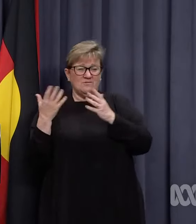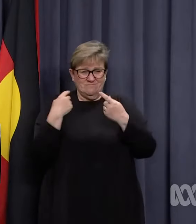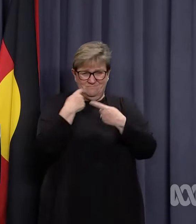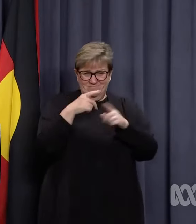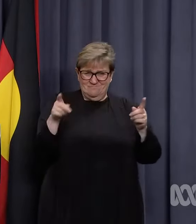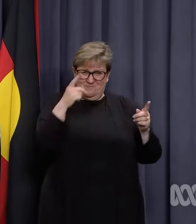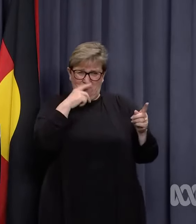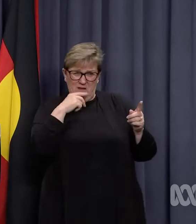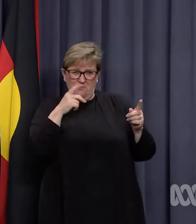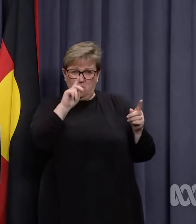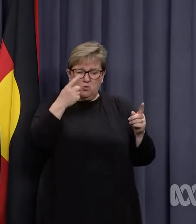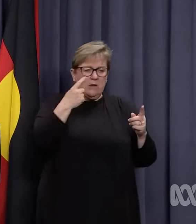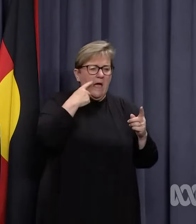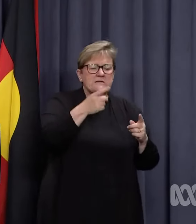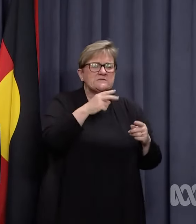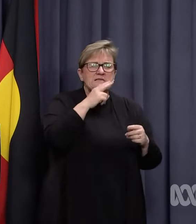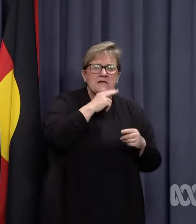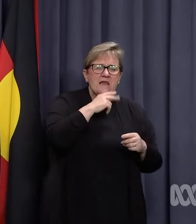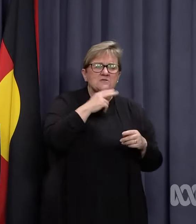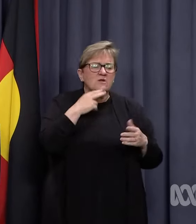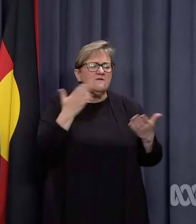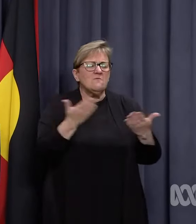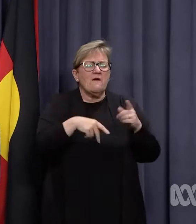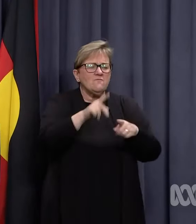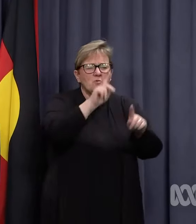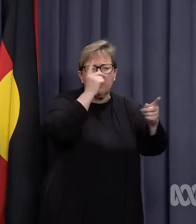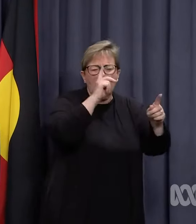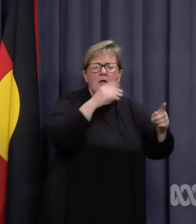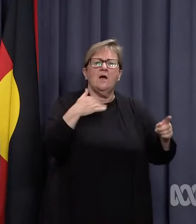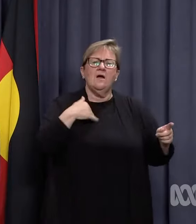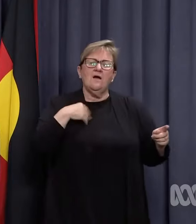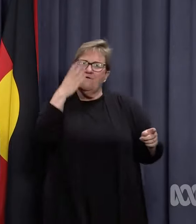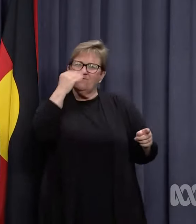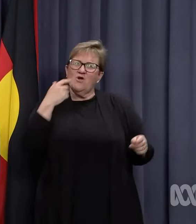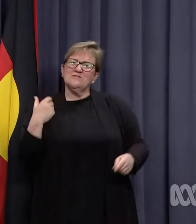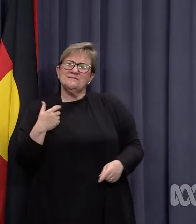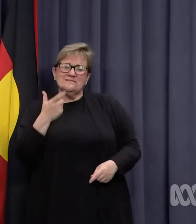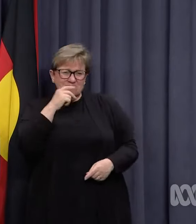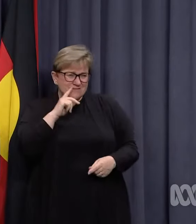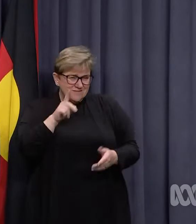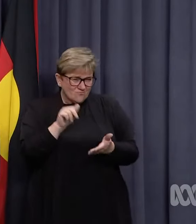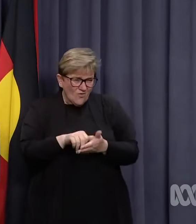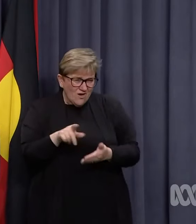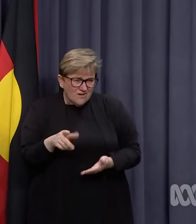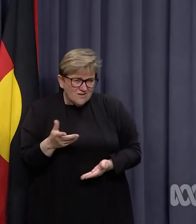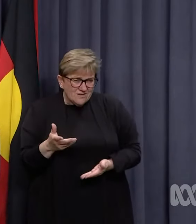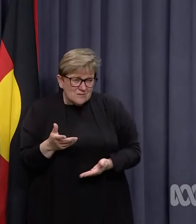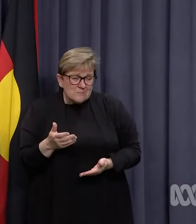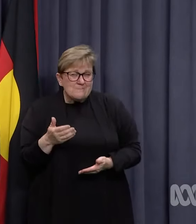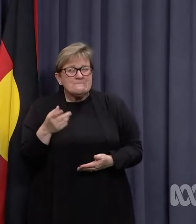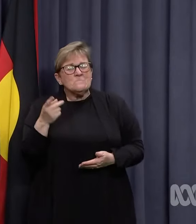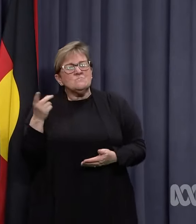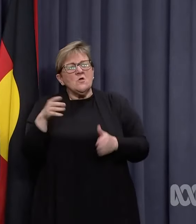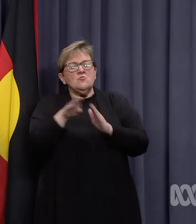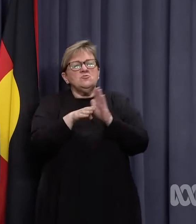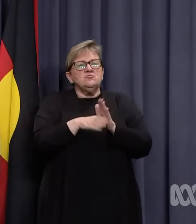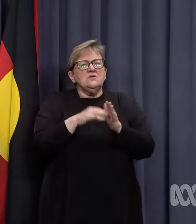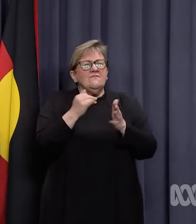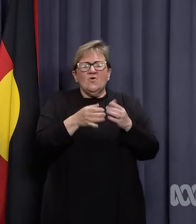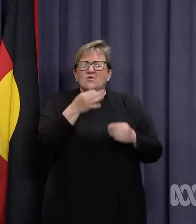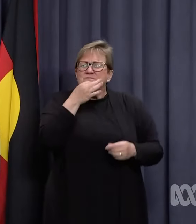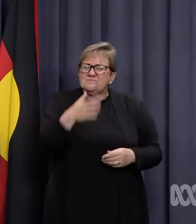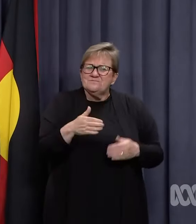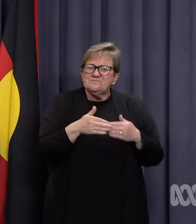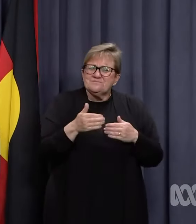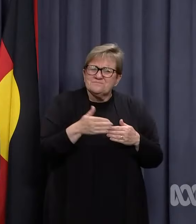people they can't go see their niece or nephew play football that you're there for a photo op. Is it an appropriate look? Those restrictions are in place for a very short